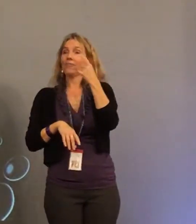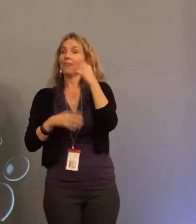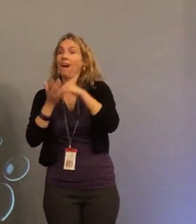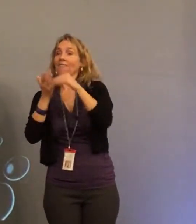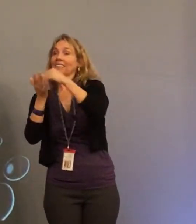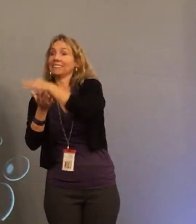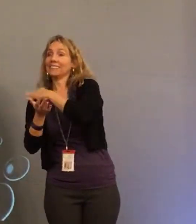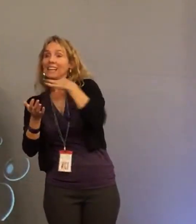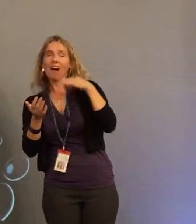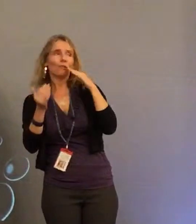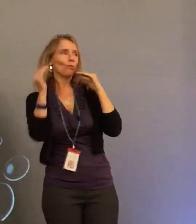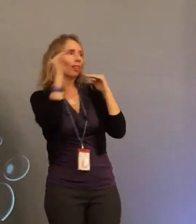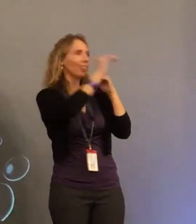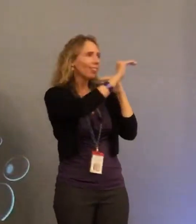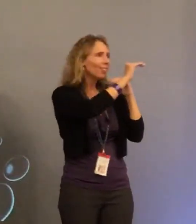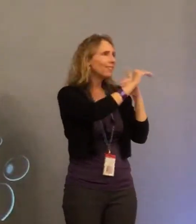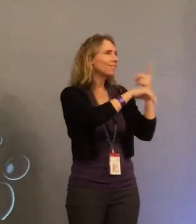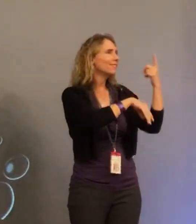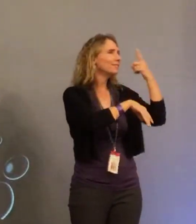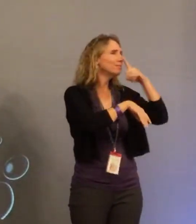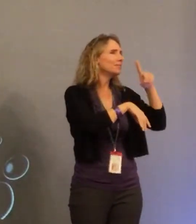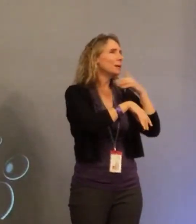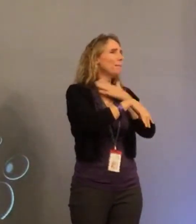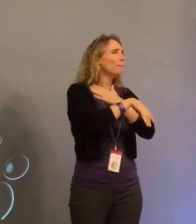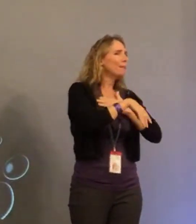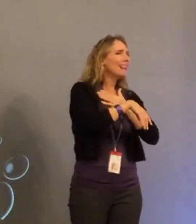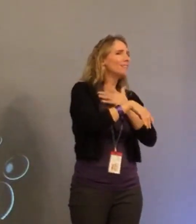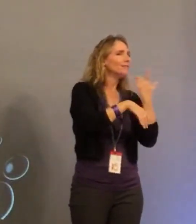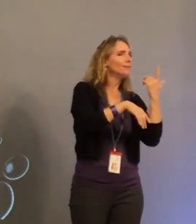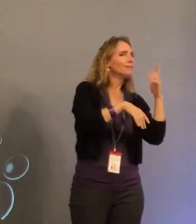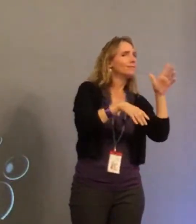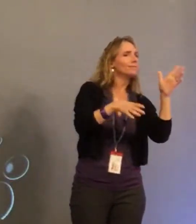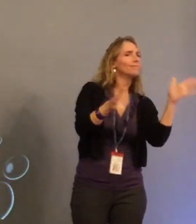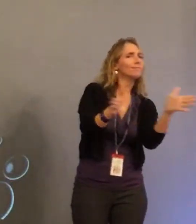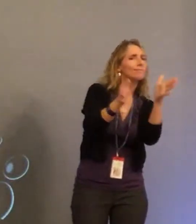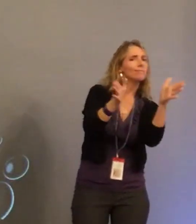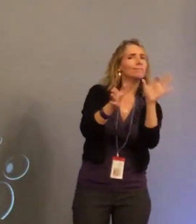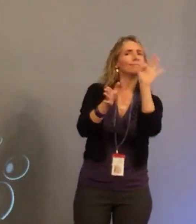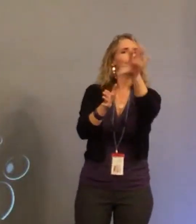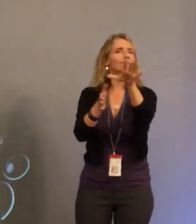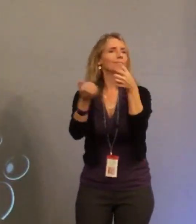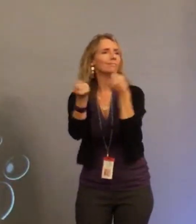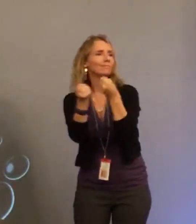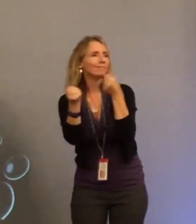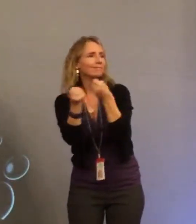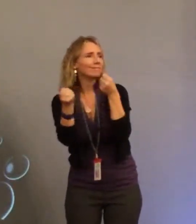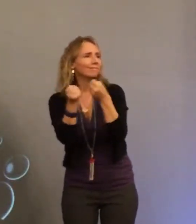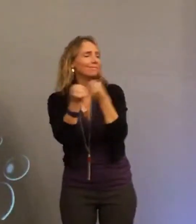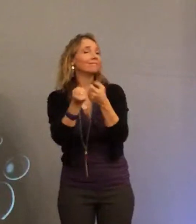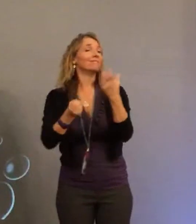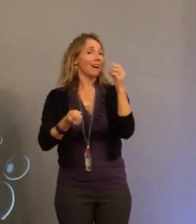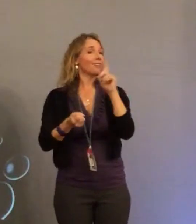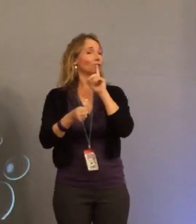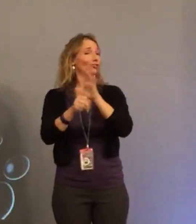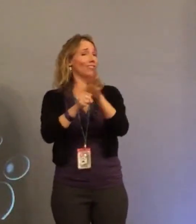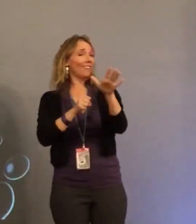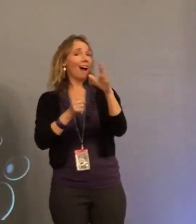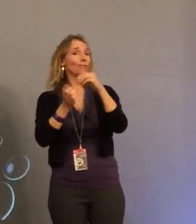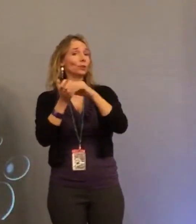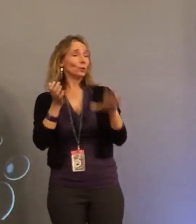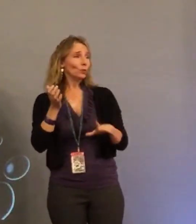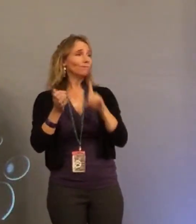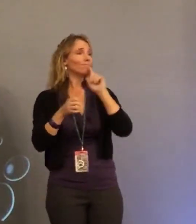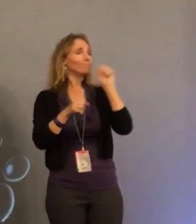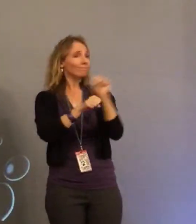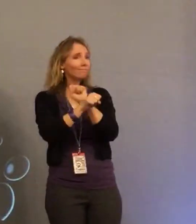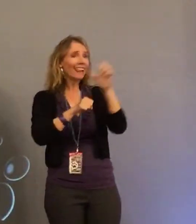being who Don is, he would know because often staff would follow up with Don. Hey, Don, do you mind just talking to that student,